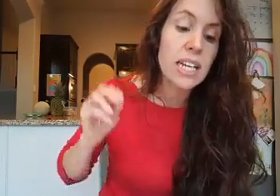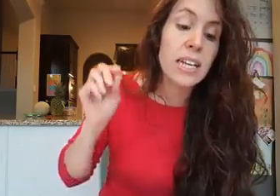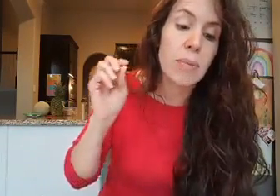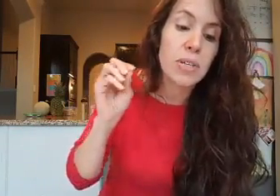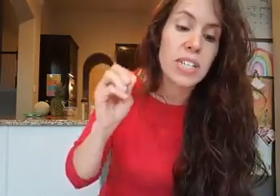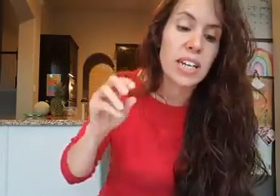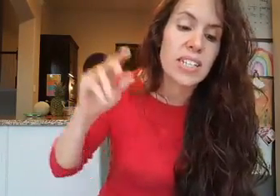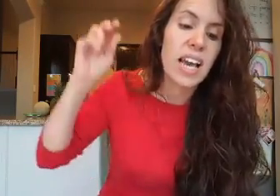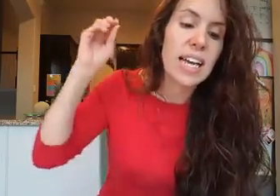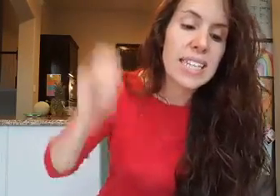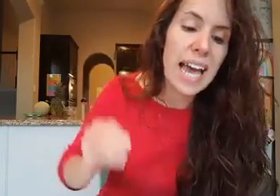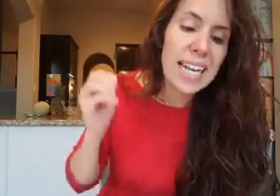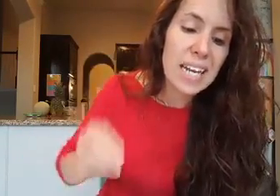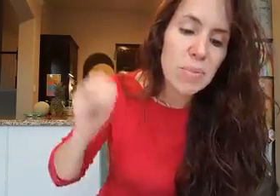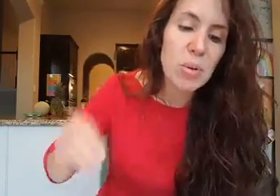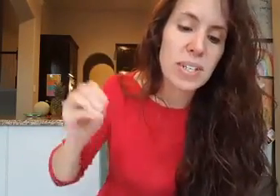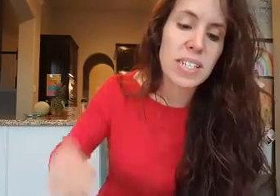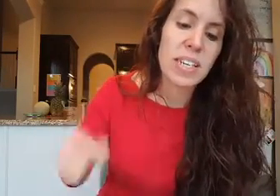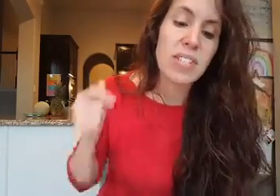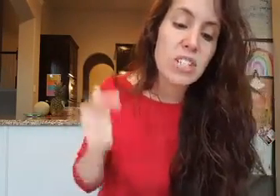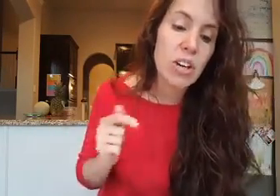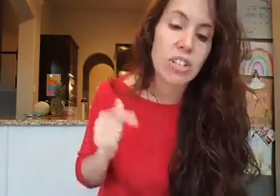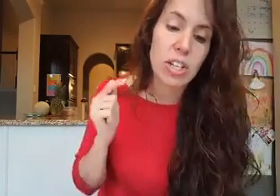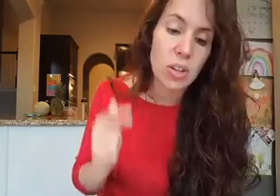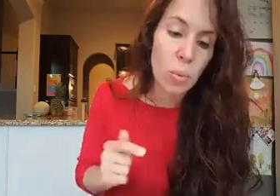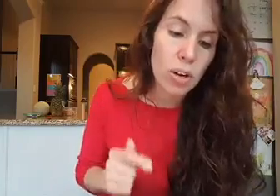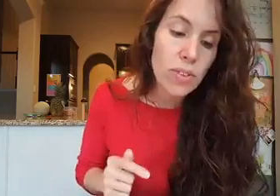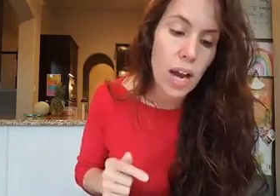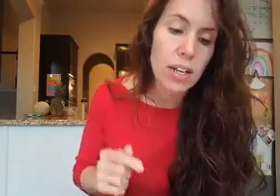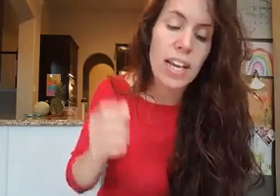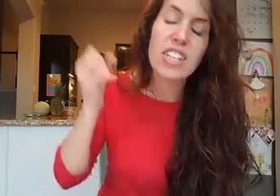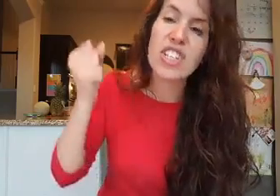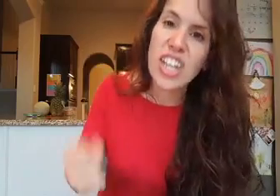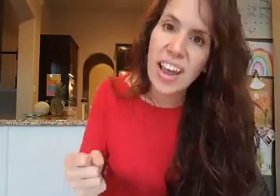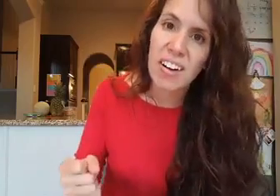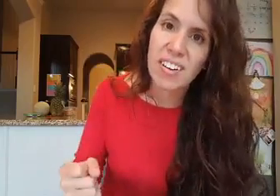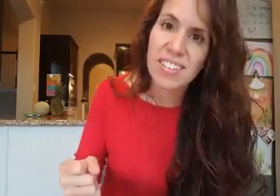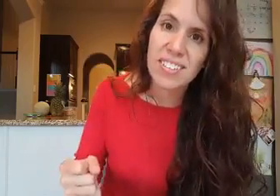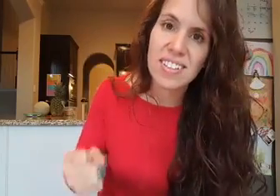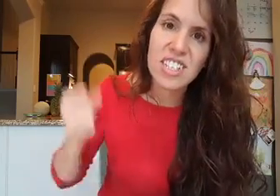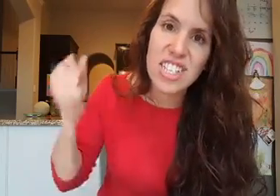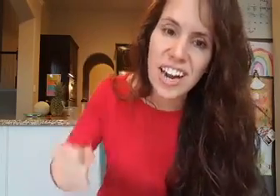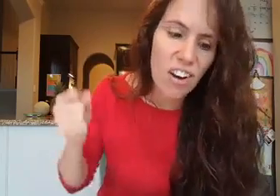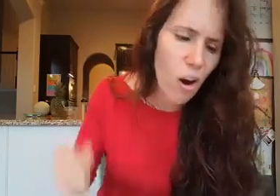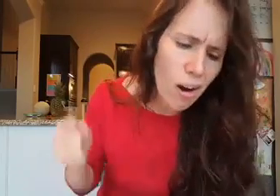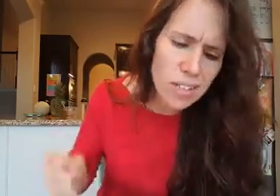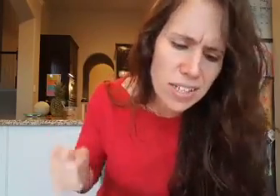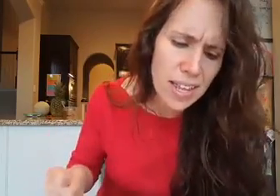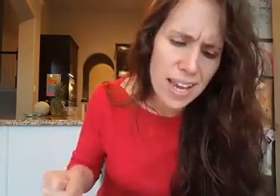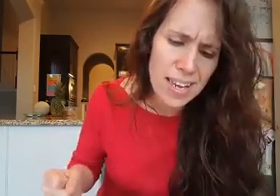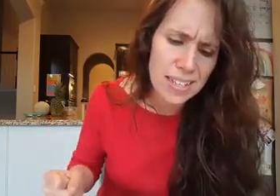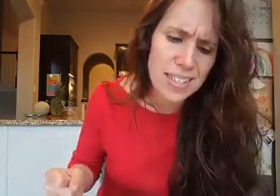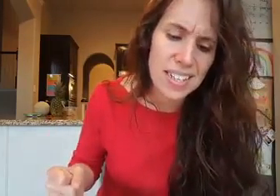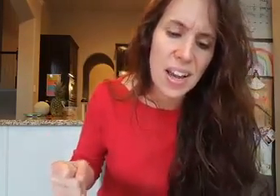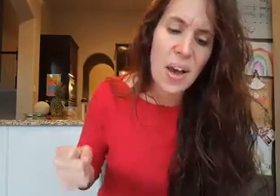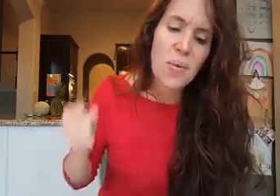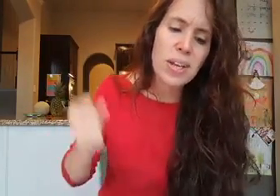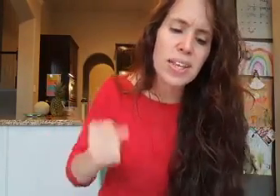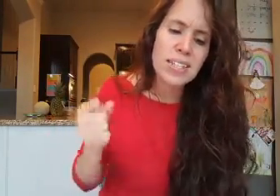Number six, let him who receives instruction in the word of God, share, share all good things with his